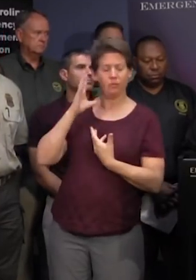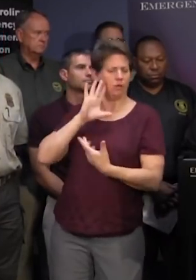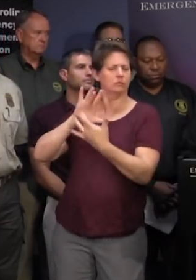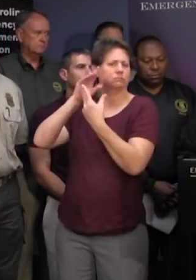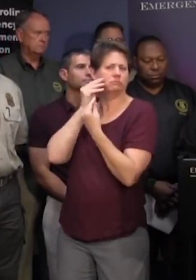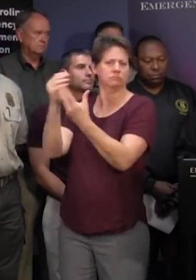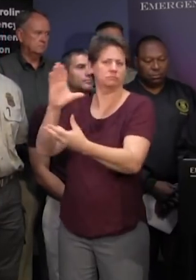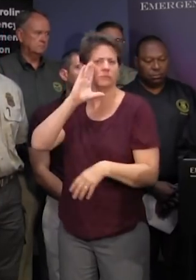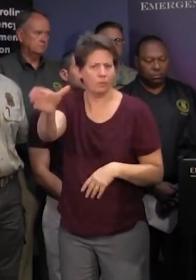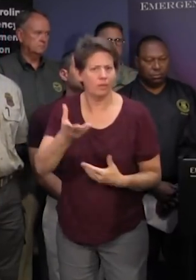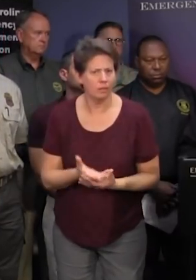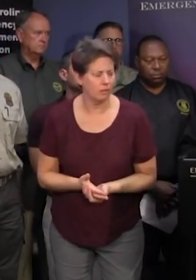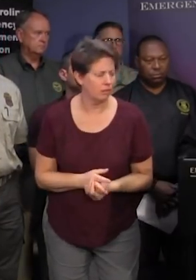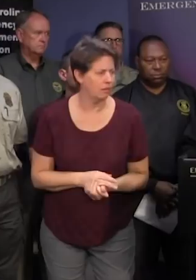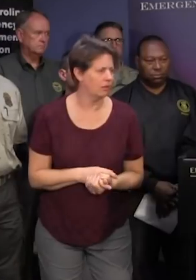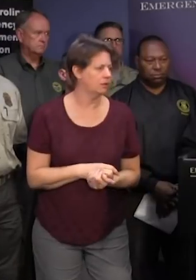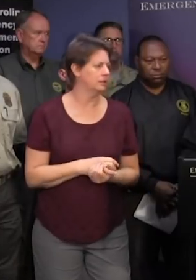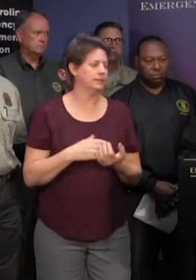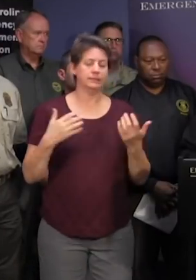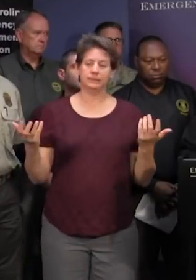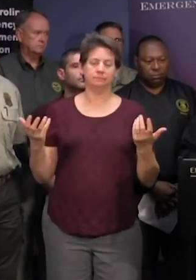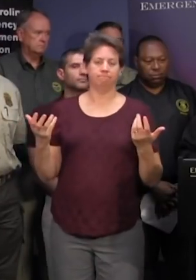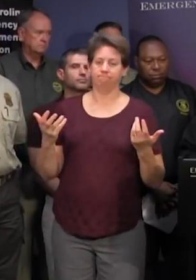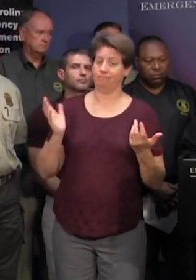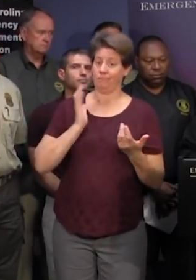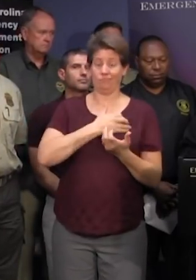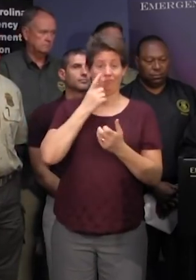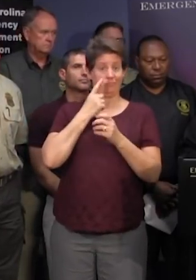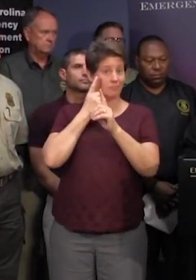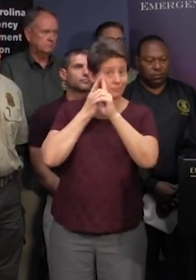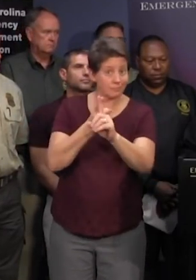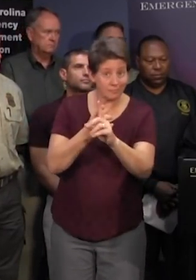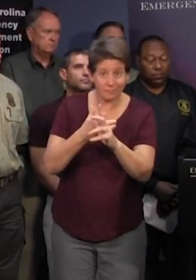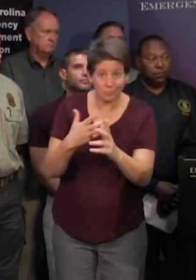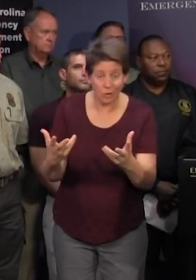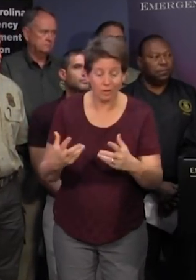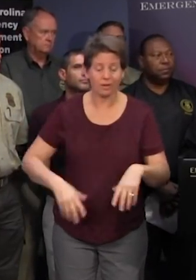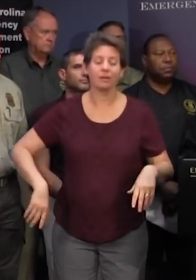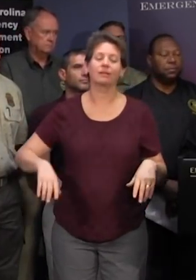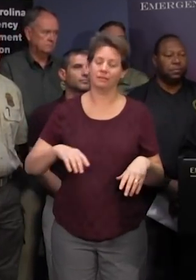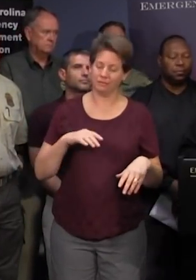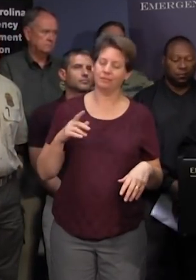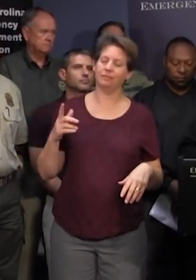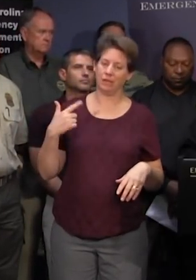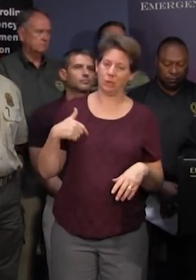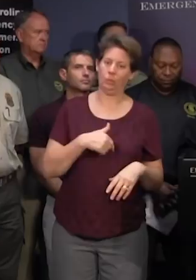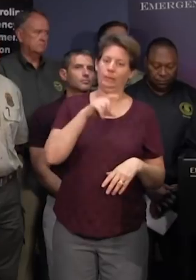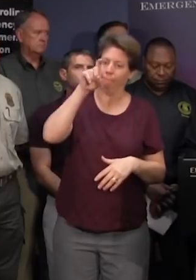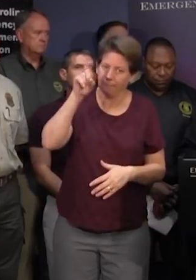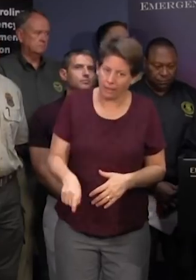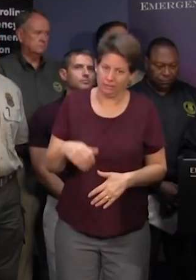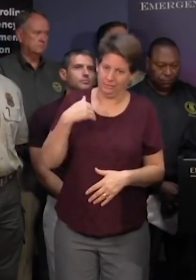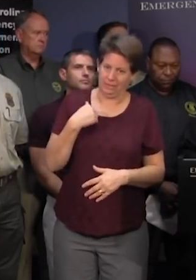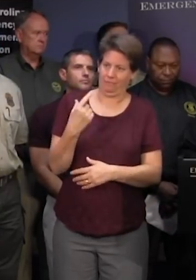with the county and the city as well but clearly our main focus is to ensure that we absolutely have at least